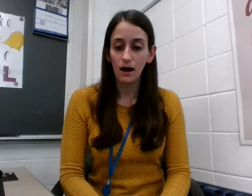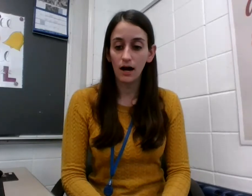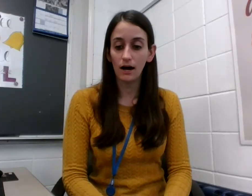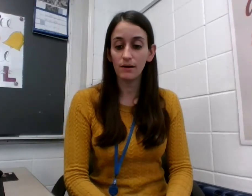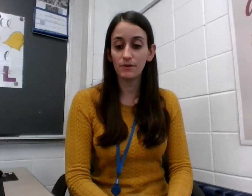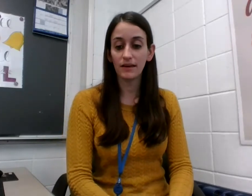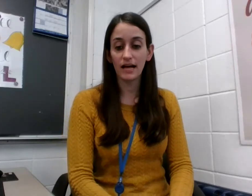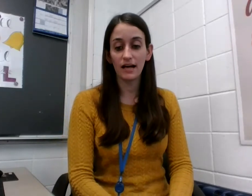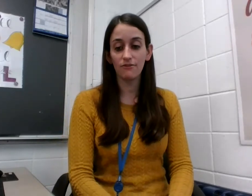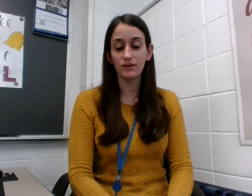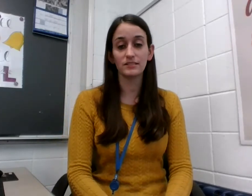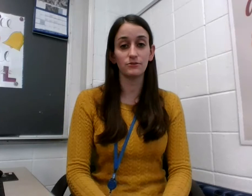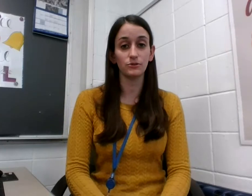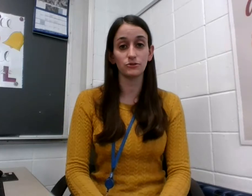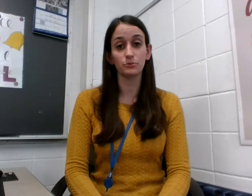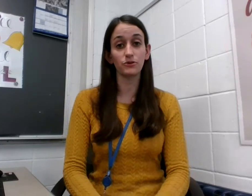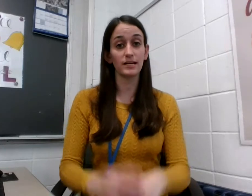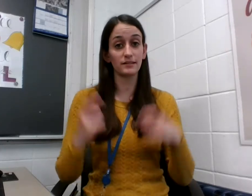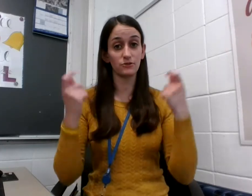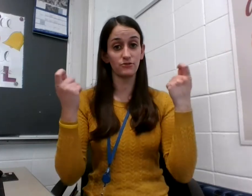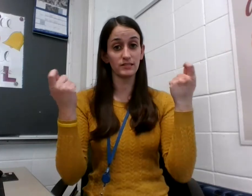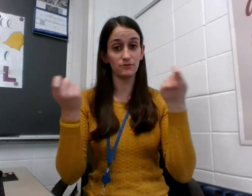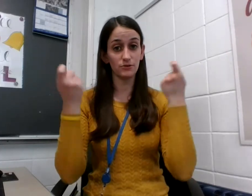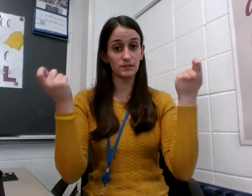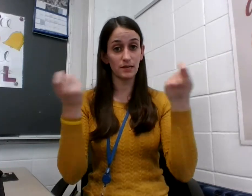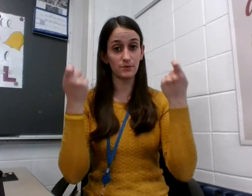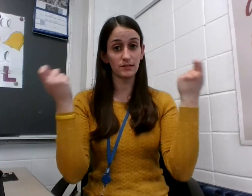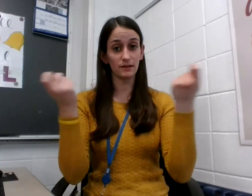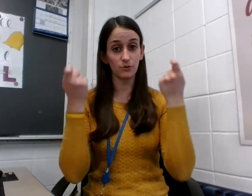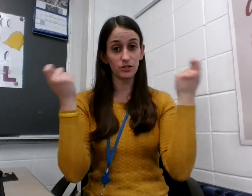Maybe they have festivals, or parades. So festivals, the same as celebration.